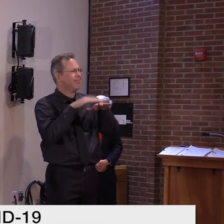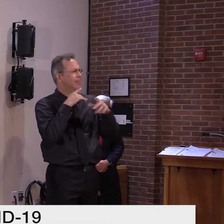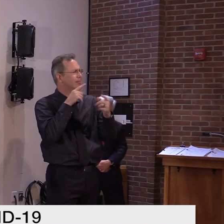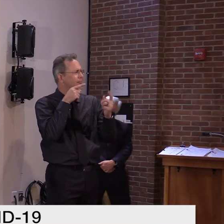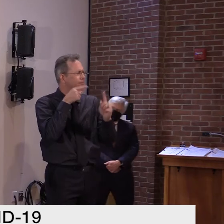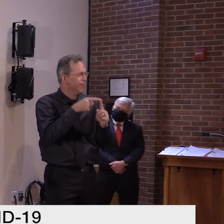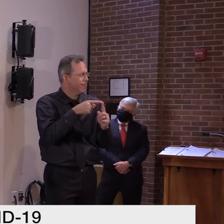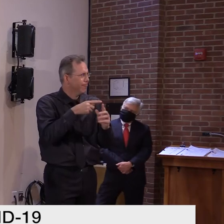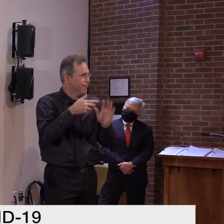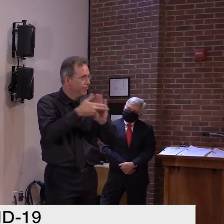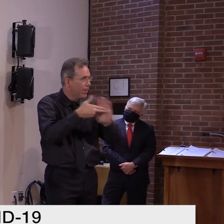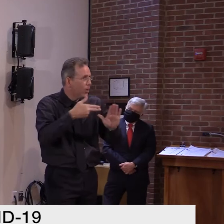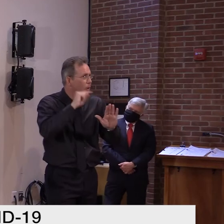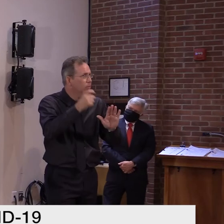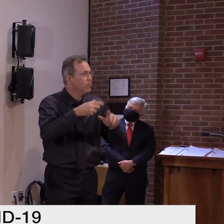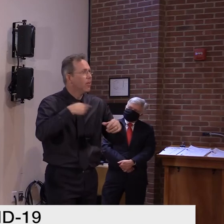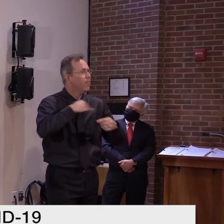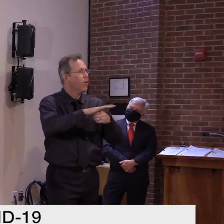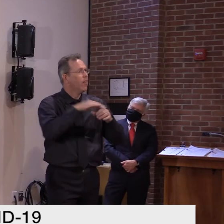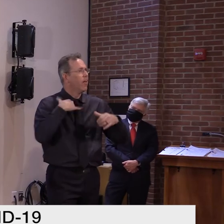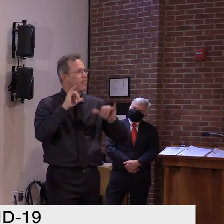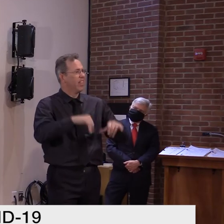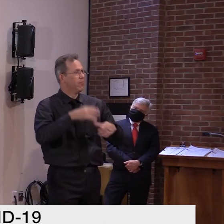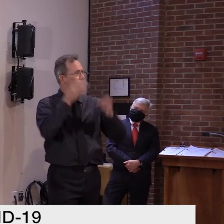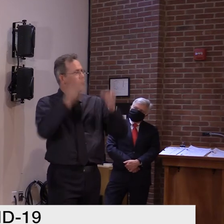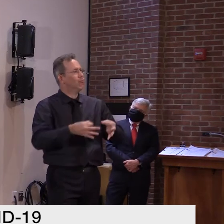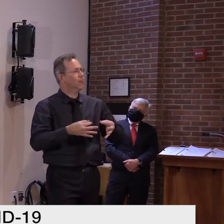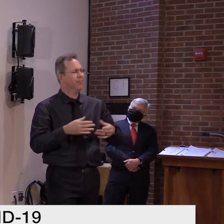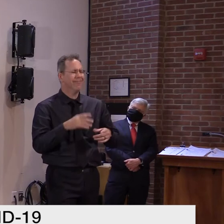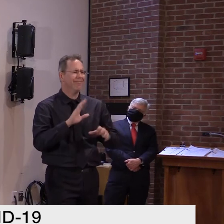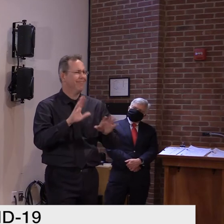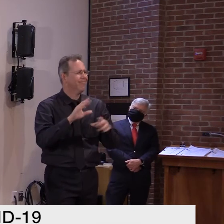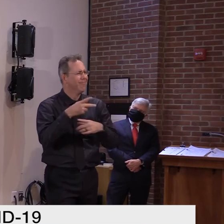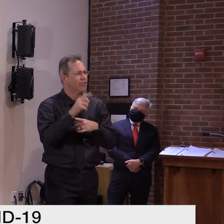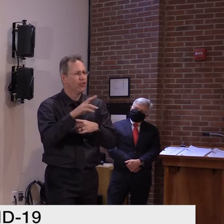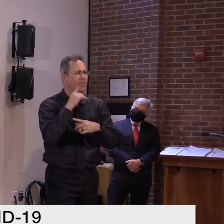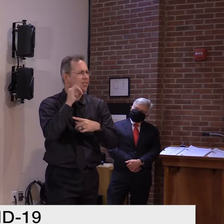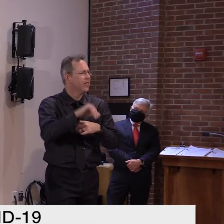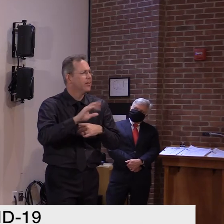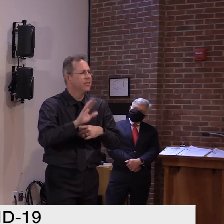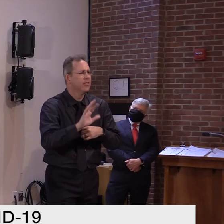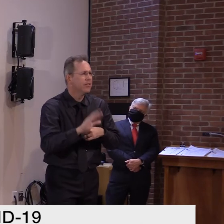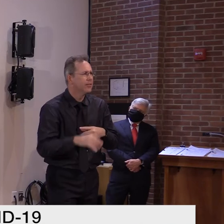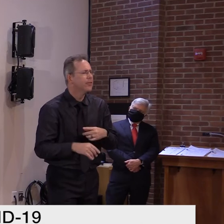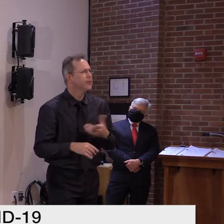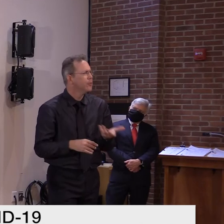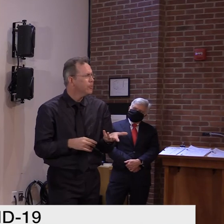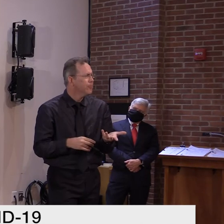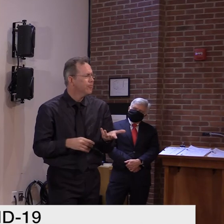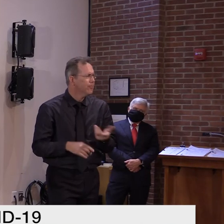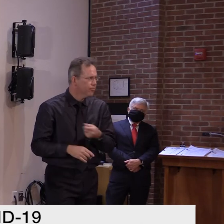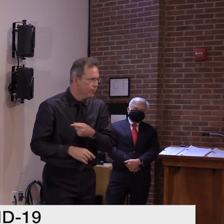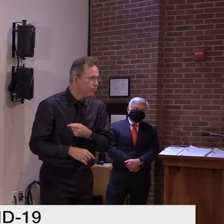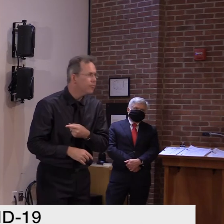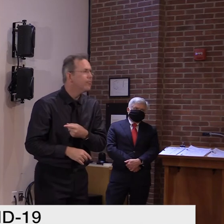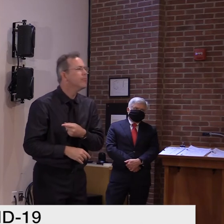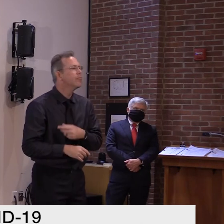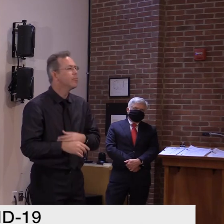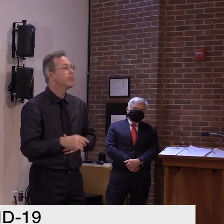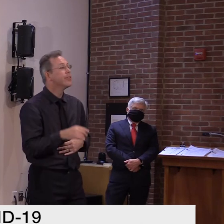with regard to how we assay a specimen from somebody's nasal passages,